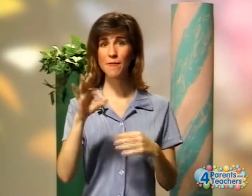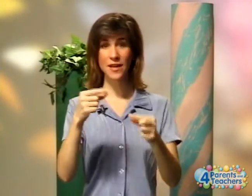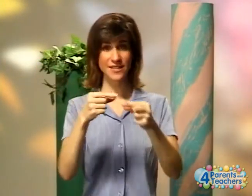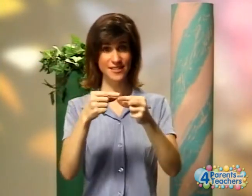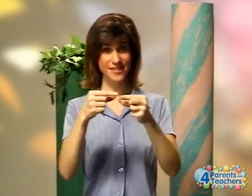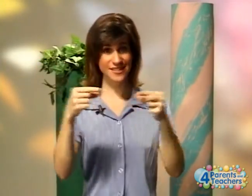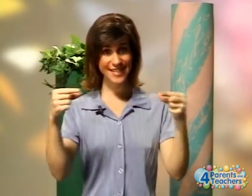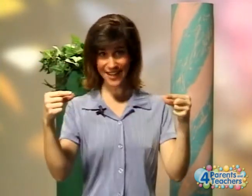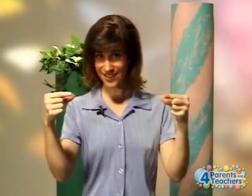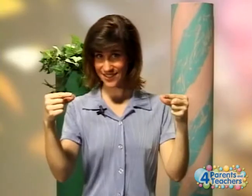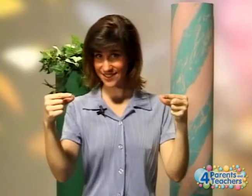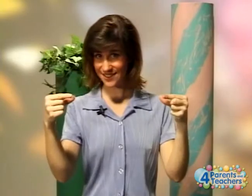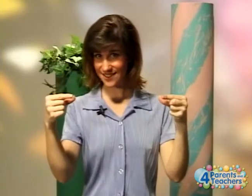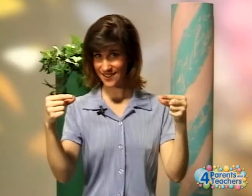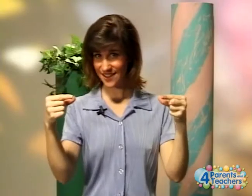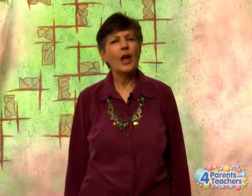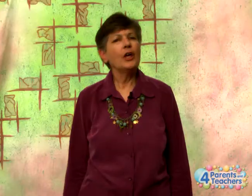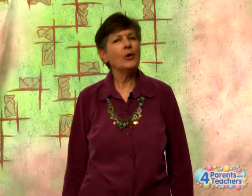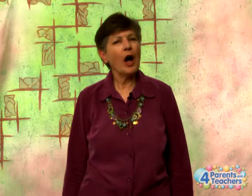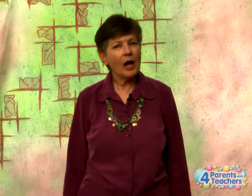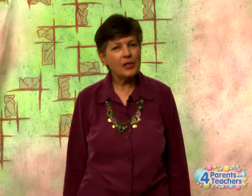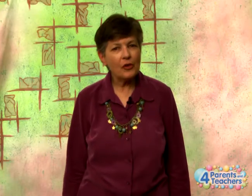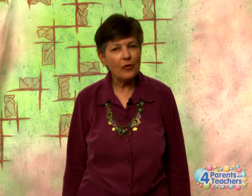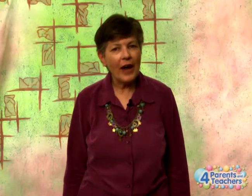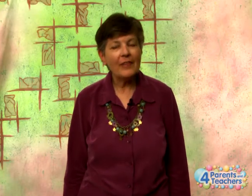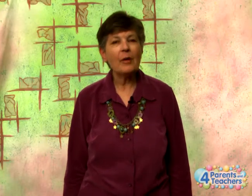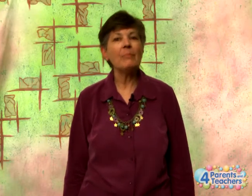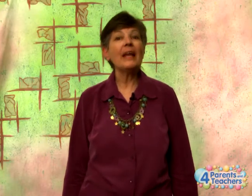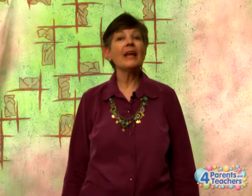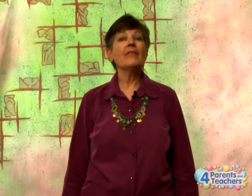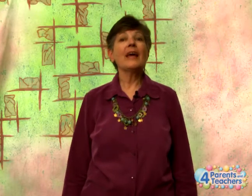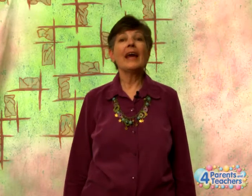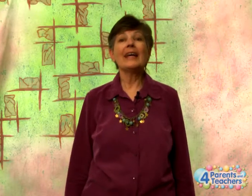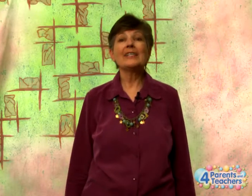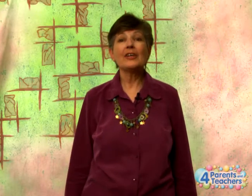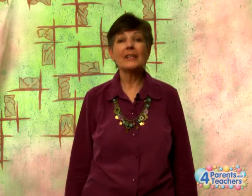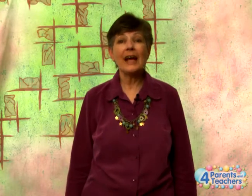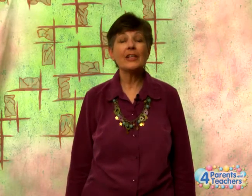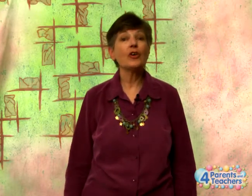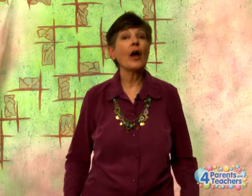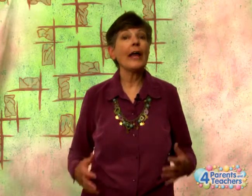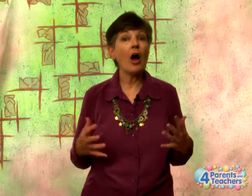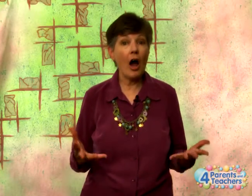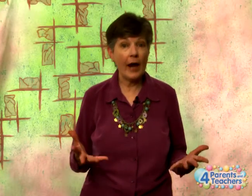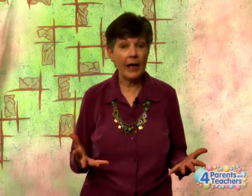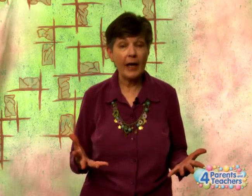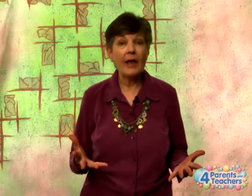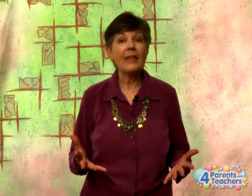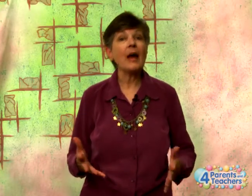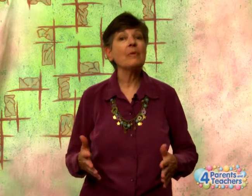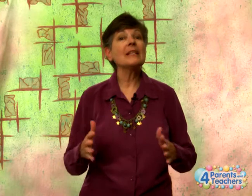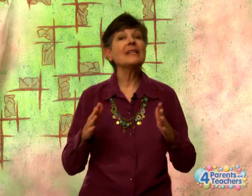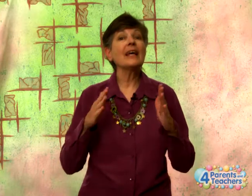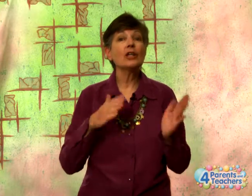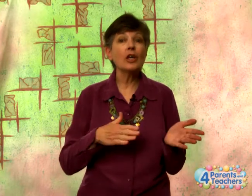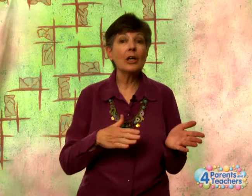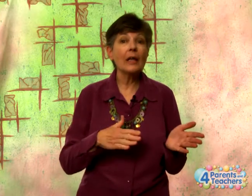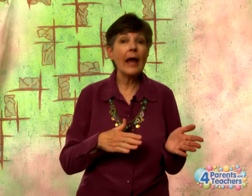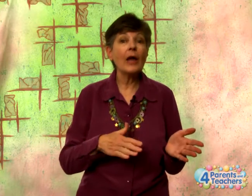sticks. You'll also find that many of the ASL signs are iconic. That means they look like